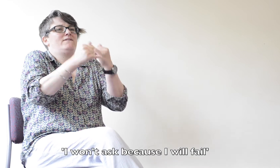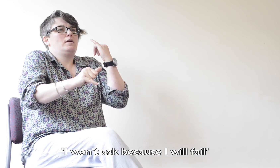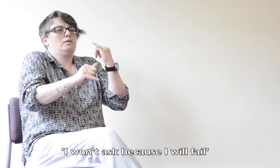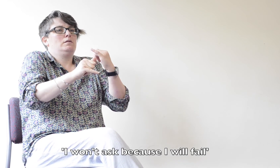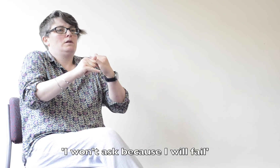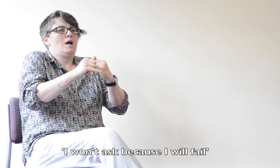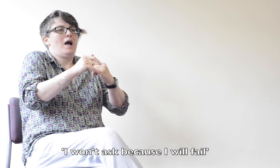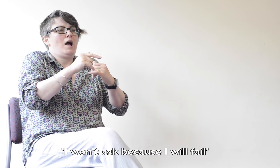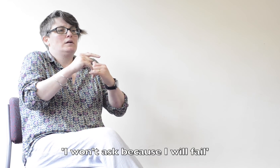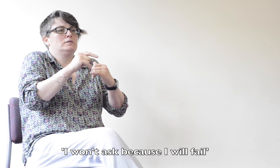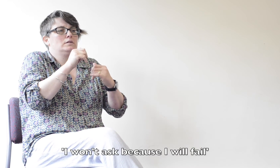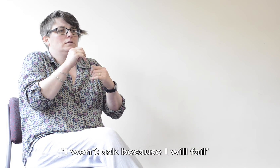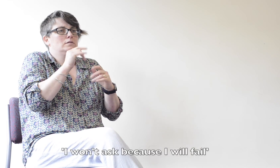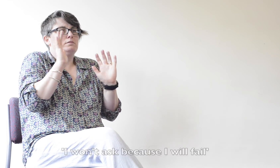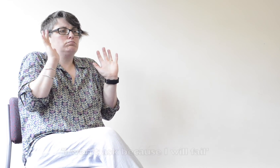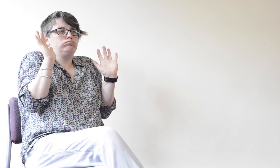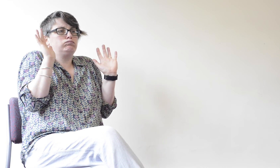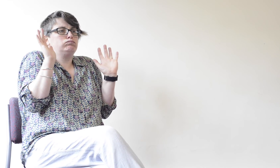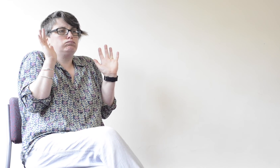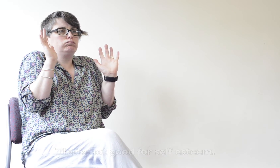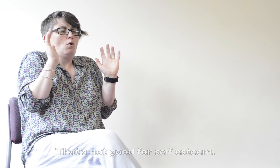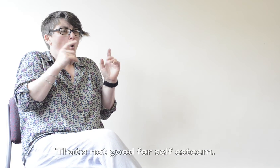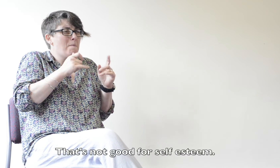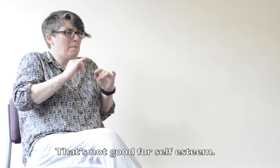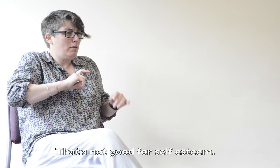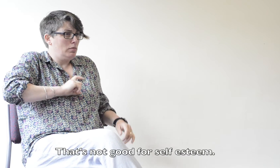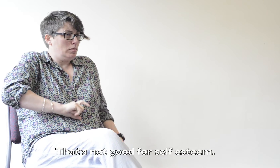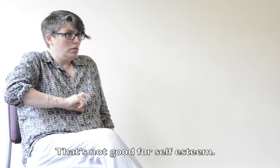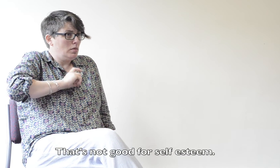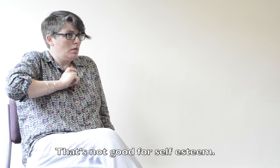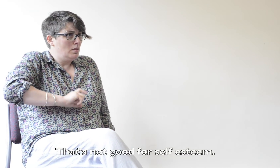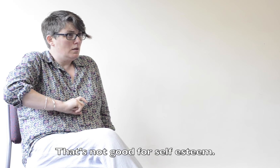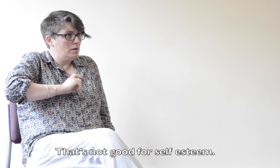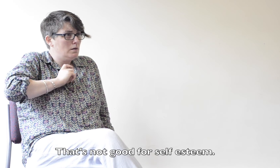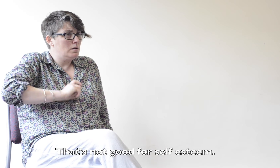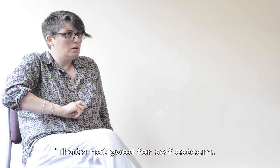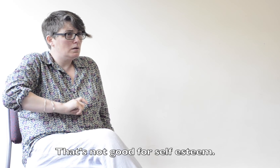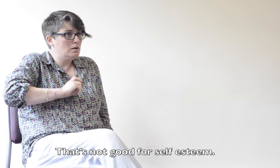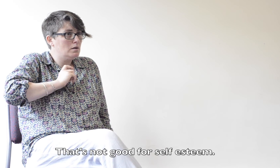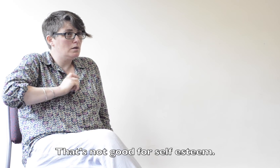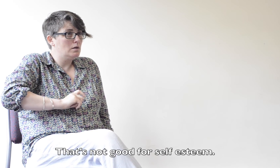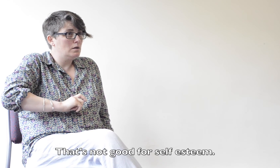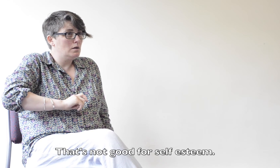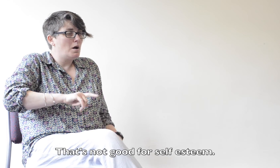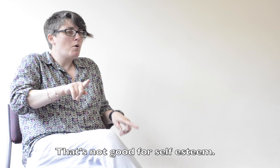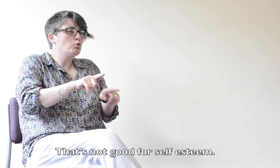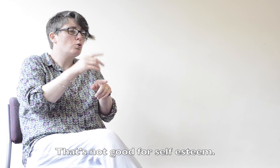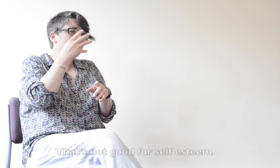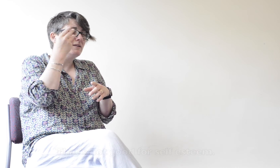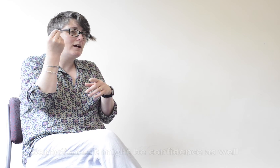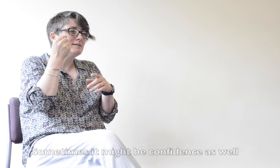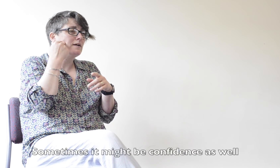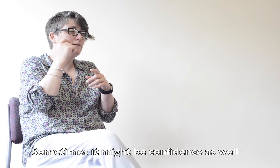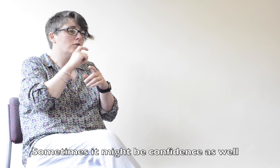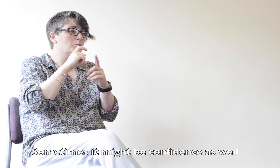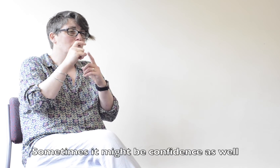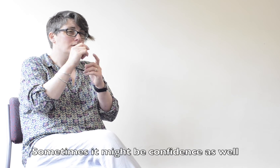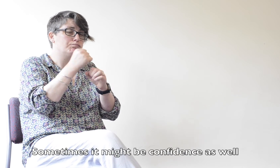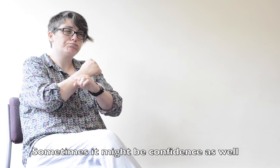they know that it's likely that they will fail and too much failure is damaging to your self-esteem. Sometimes it might be confidence as